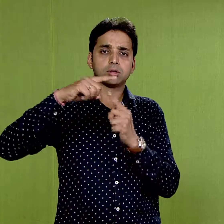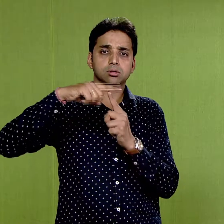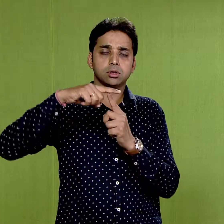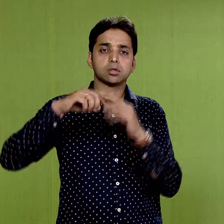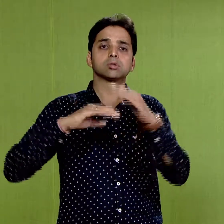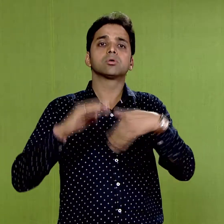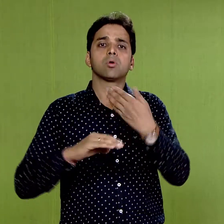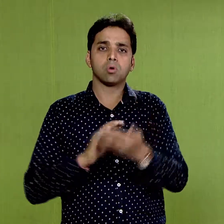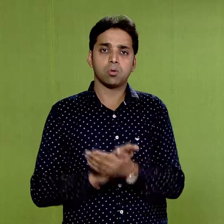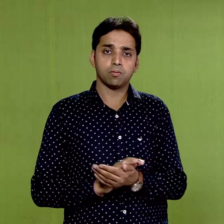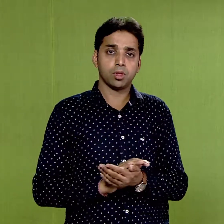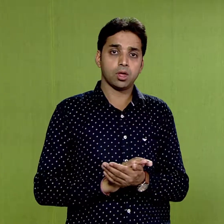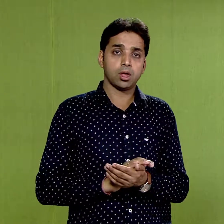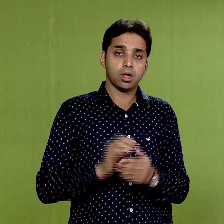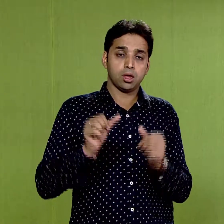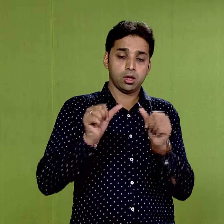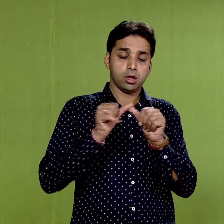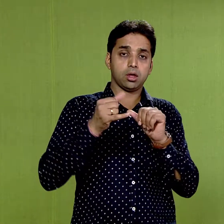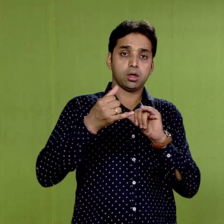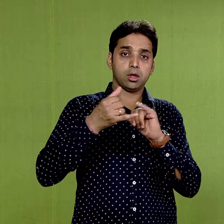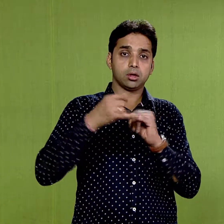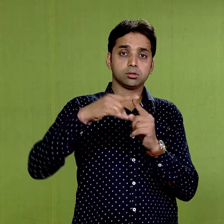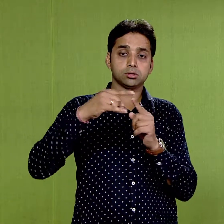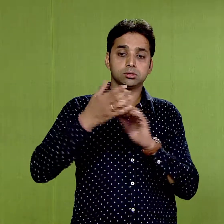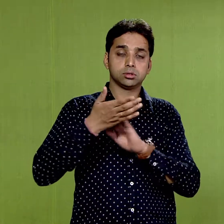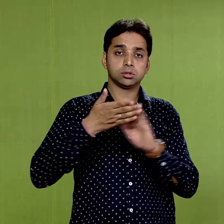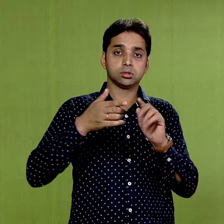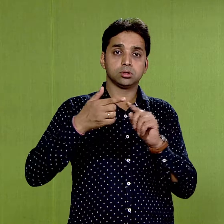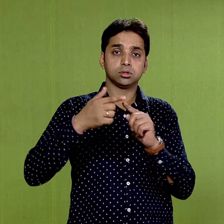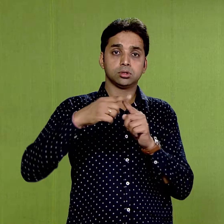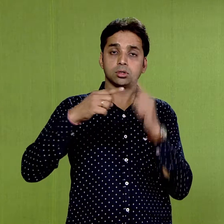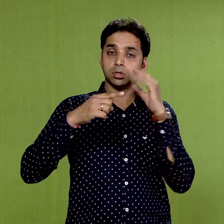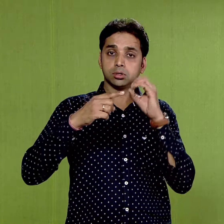Kama Sutra by Vatsyayana,